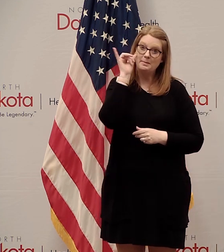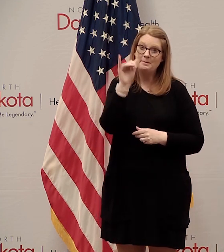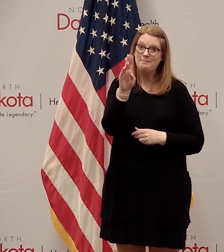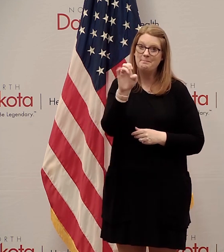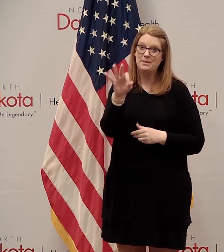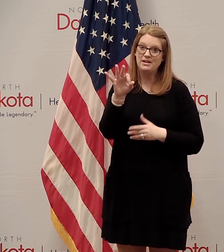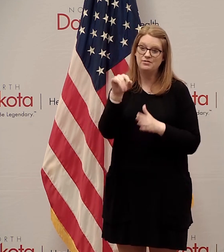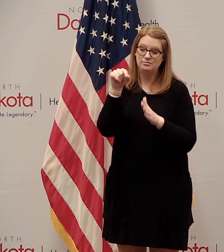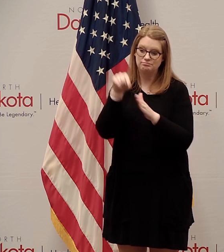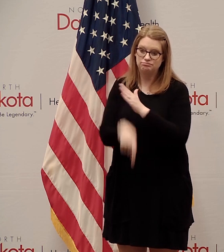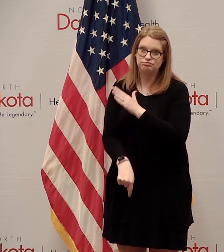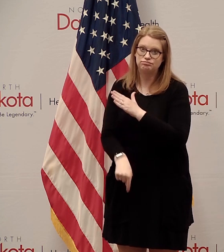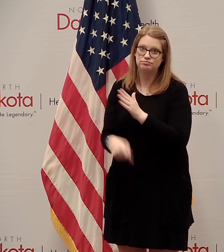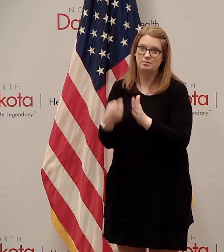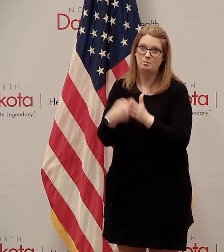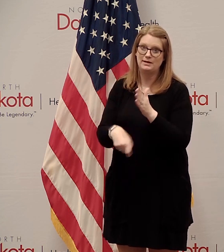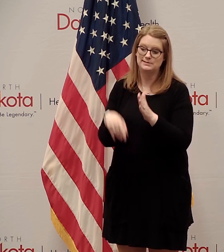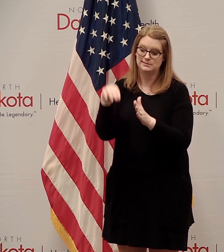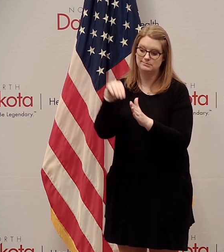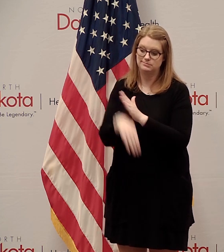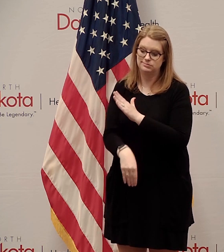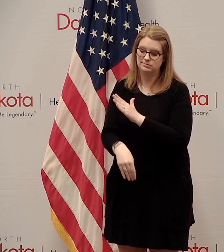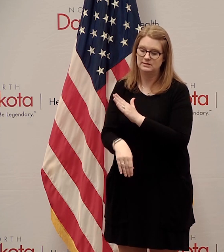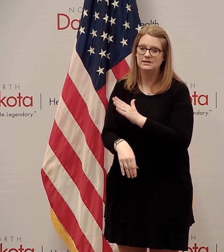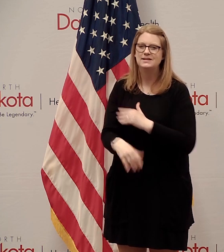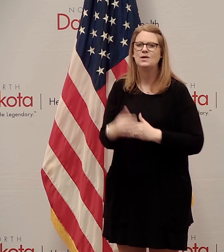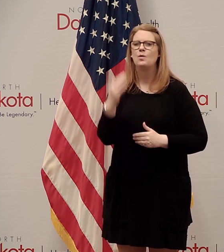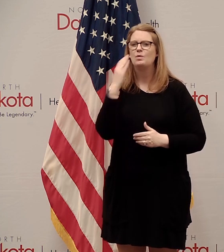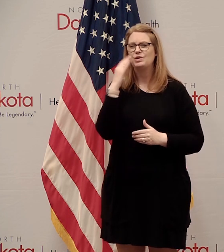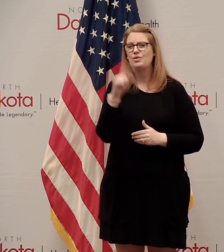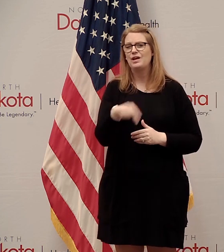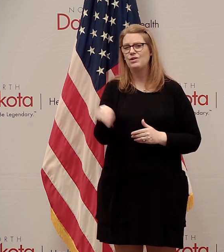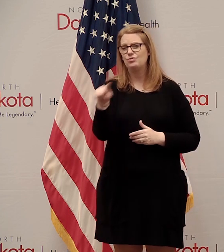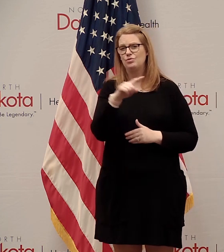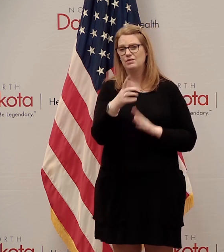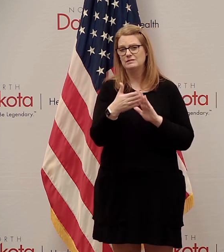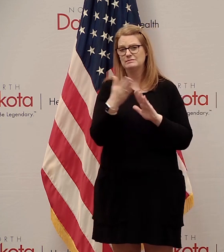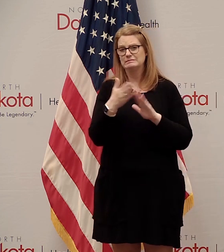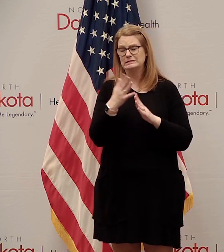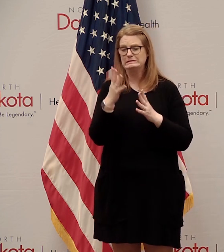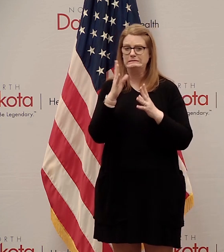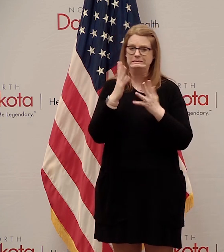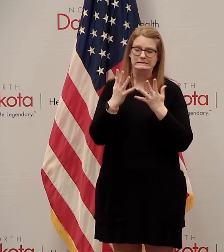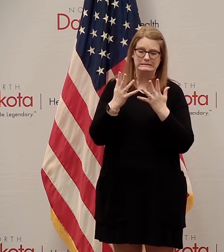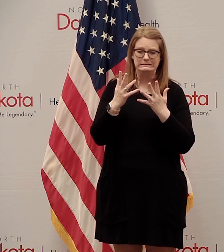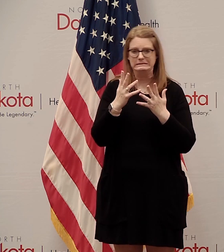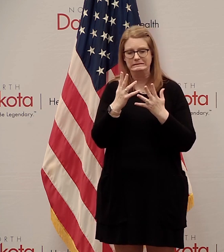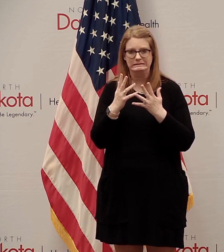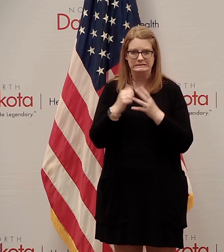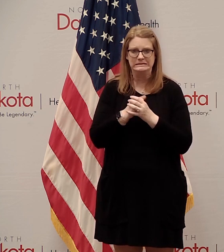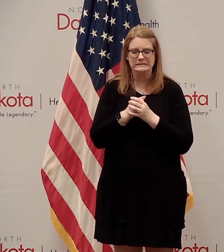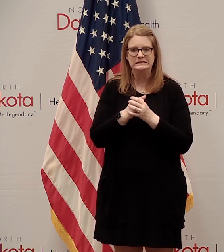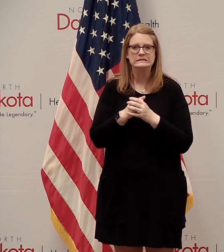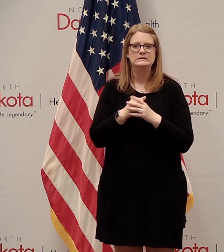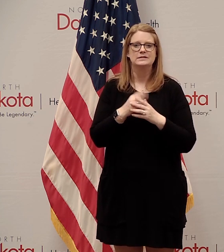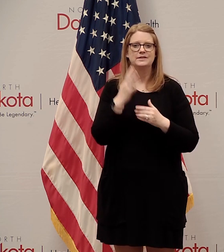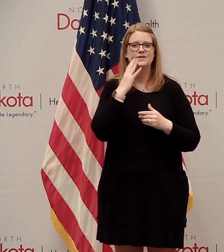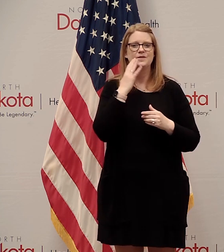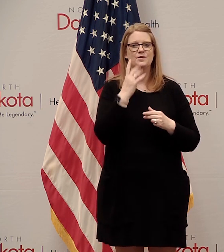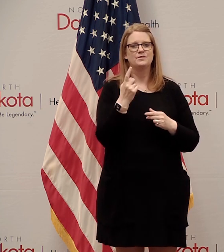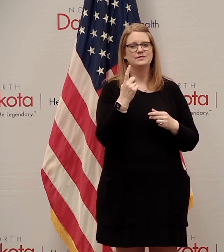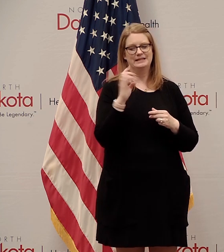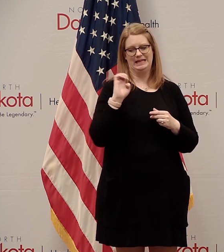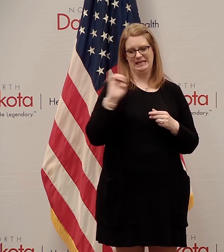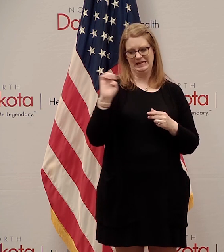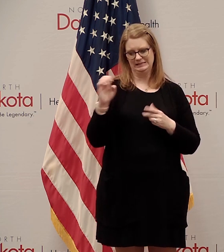got a cow calf operation in North Dakota, we know that you're facing tough times as farmers are getting out scratch a little bit dirt in the West. We know those